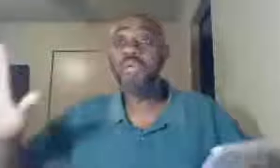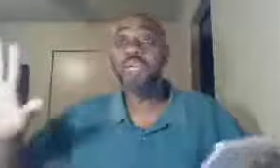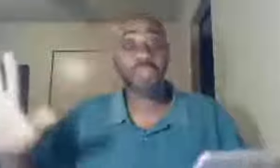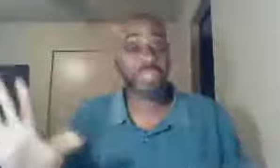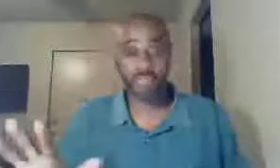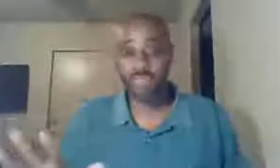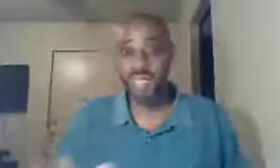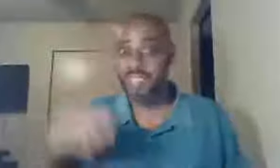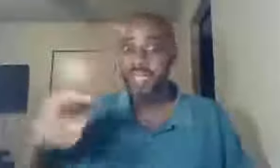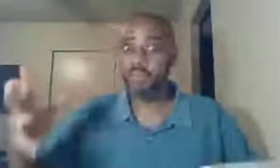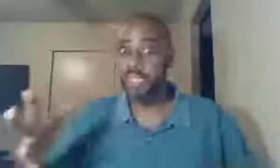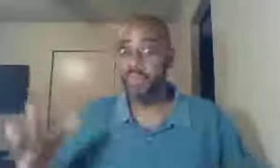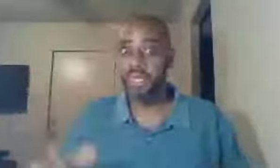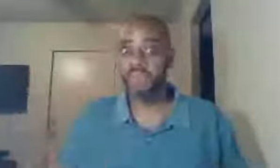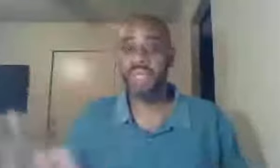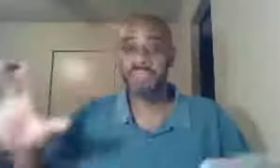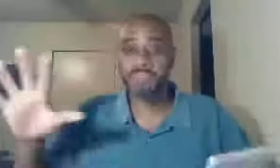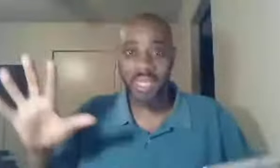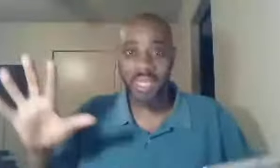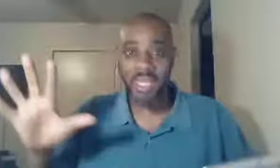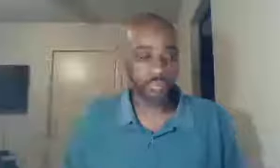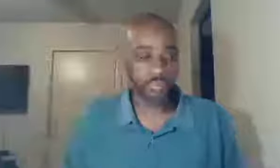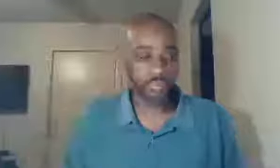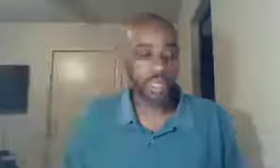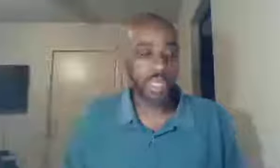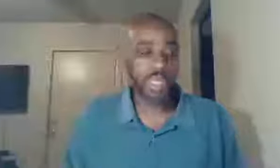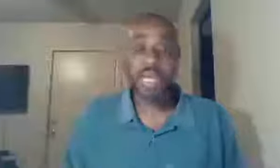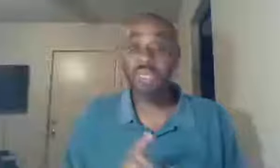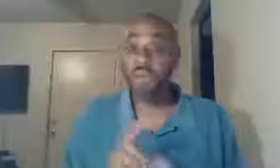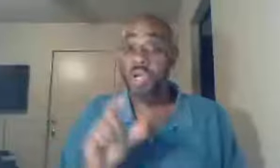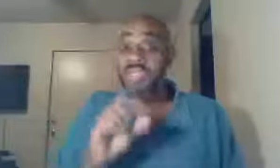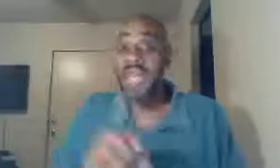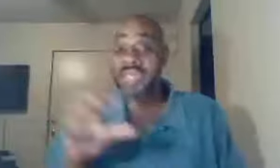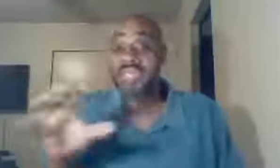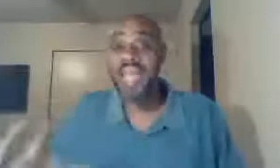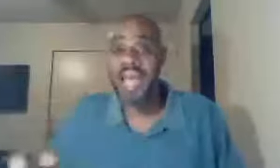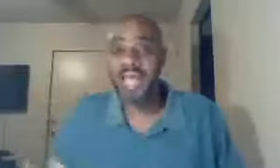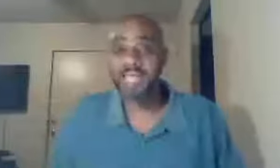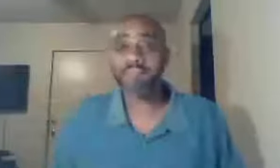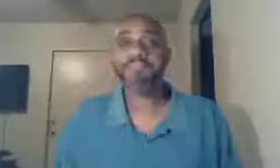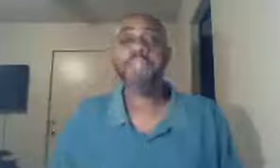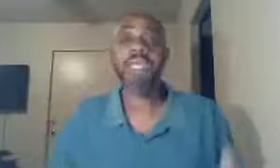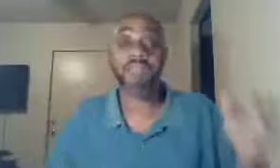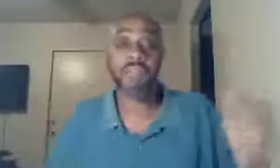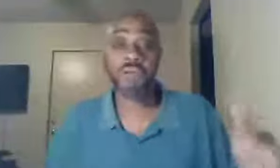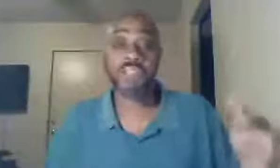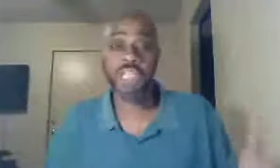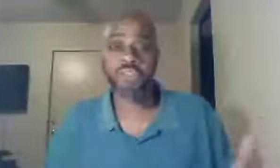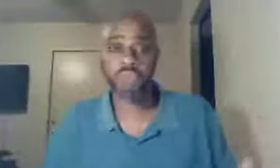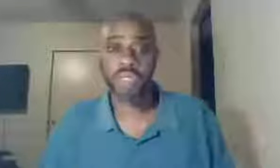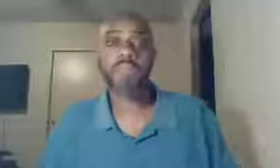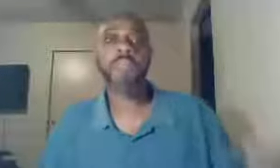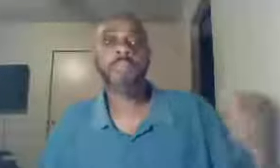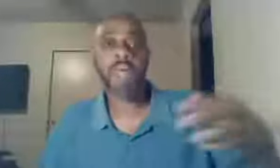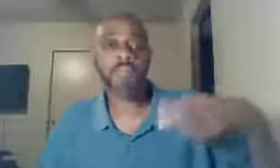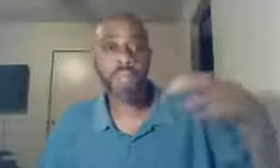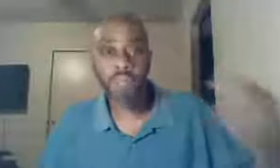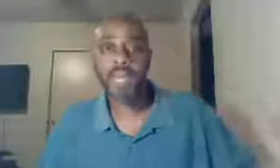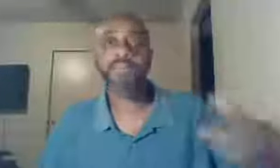real simple, that sounded really wordy, right, let me make it real simple, in other words, at the time, in the first century, people like